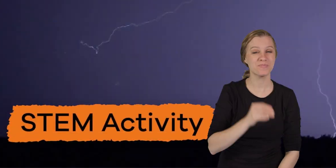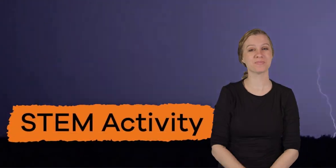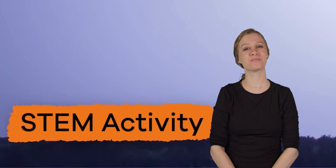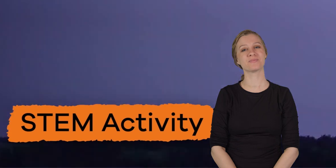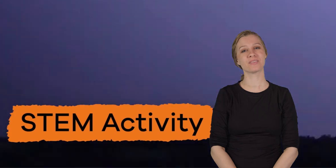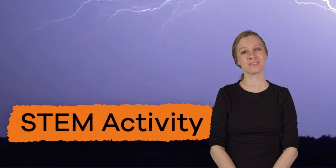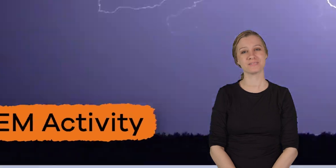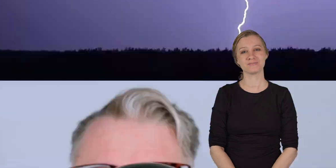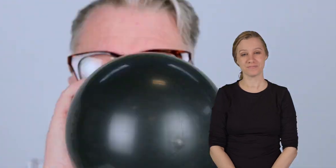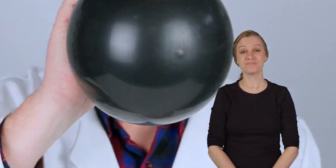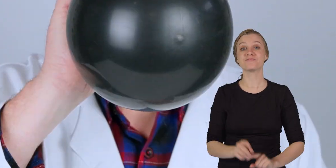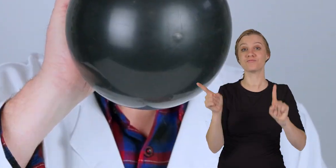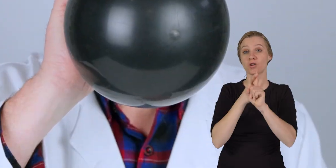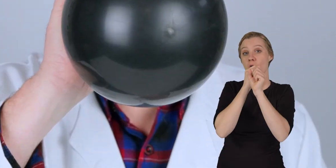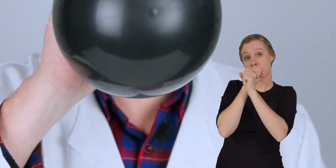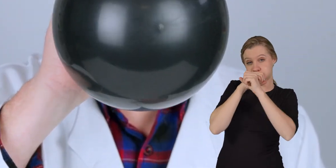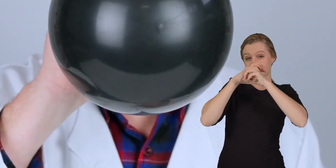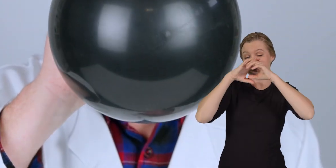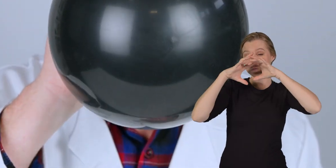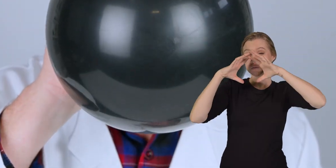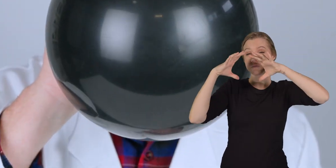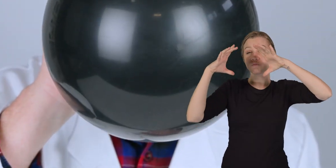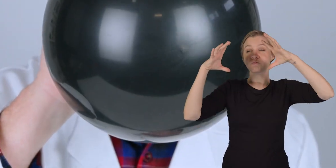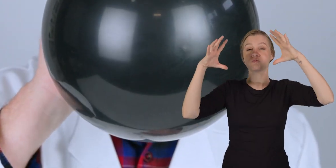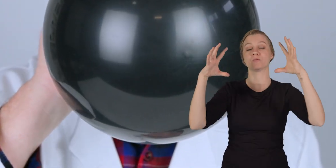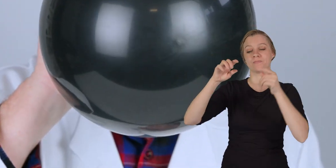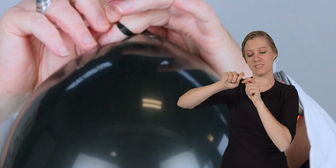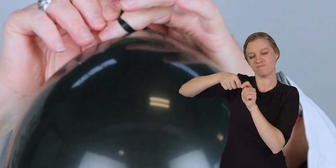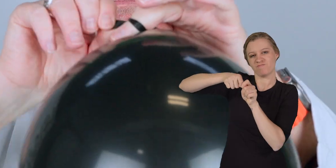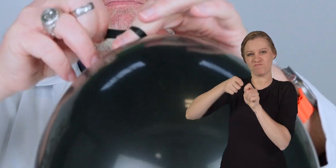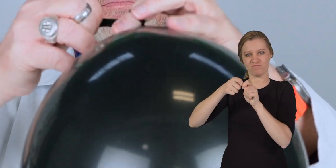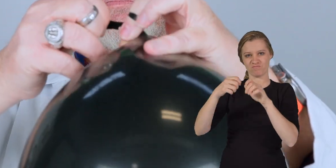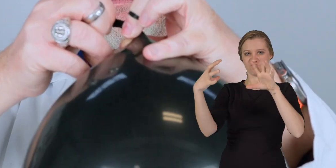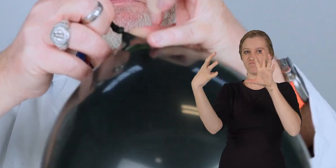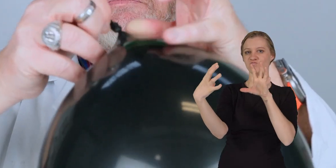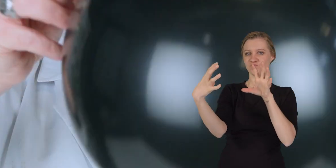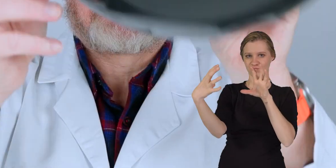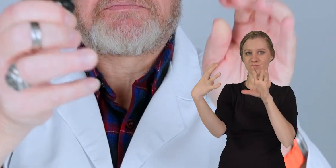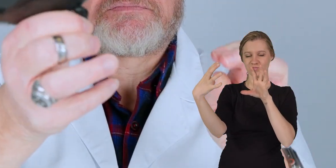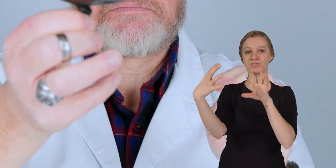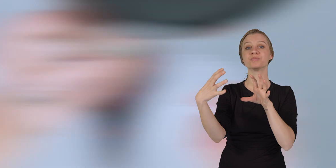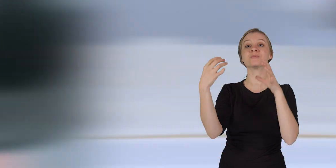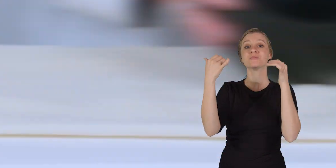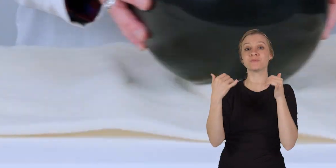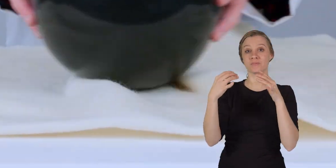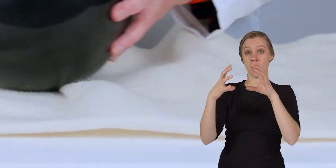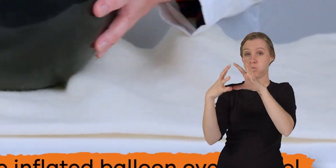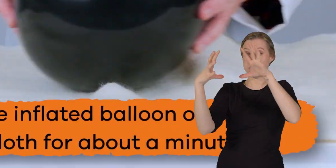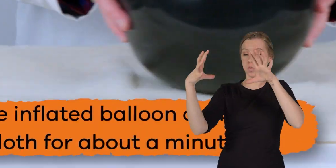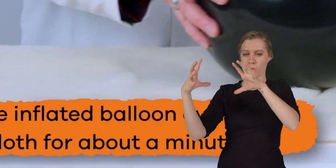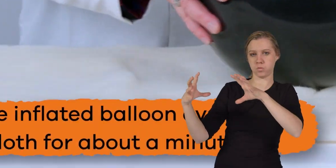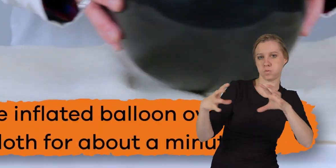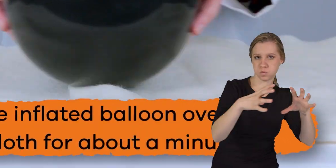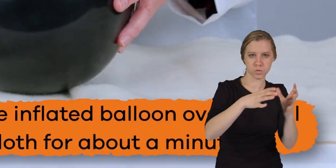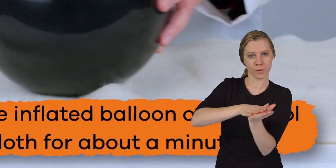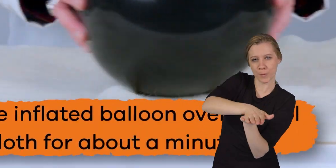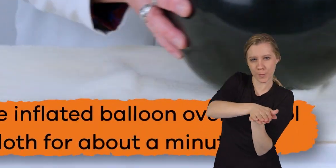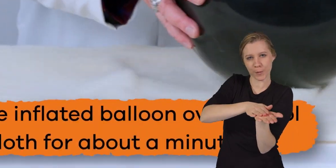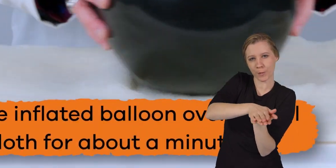first we are going to blow up a balloon and tie it off then we are going to rub the inflated